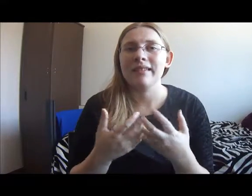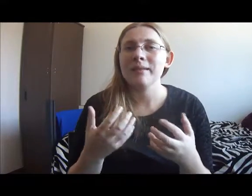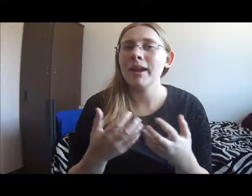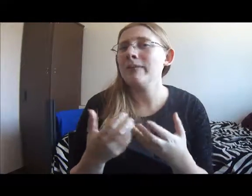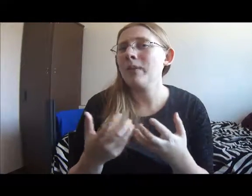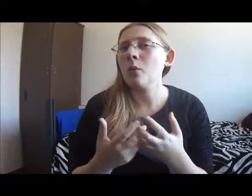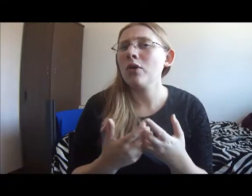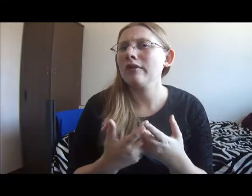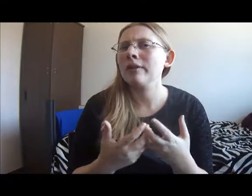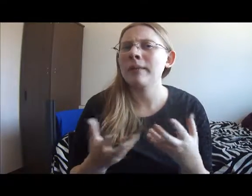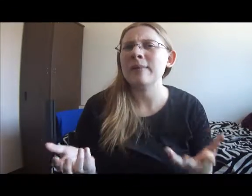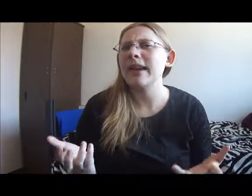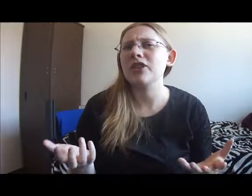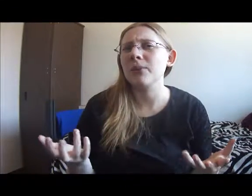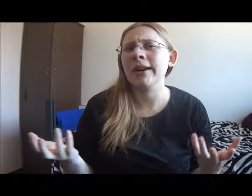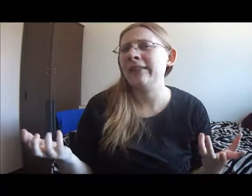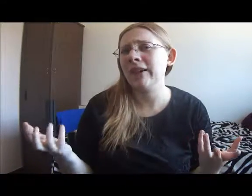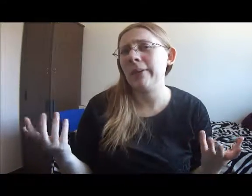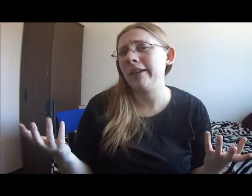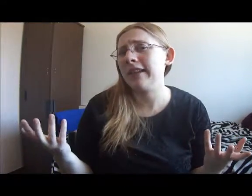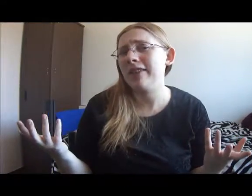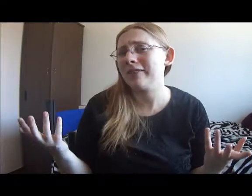Sometimes at war and sometimes actually working very well together.